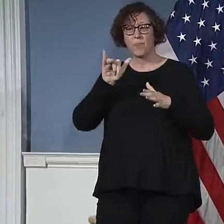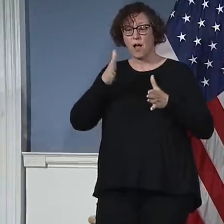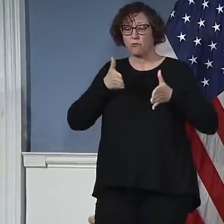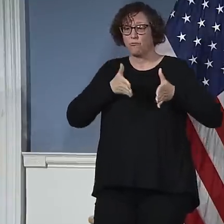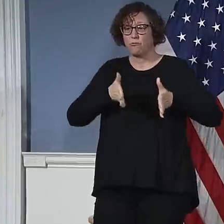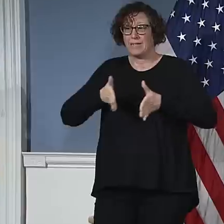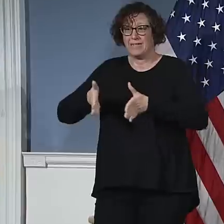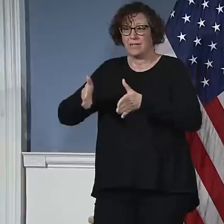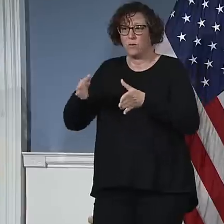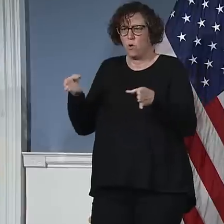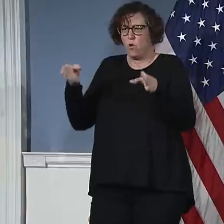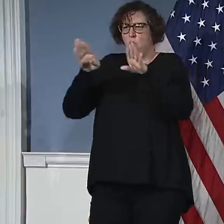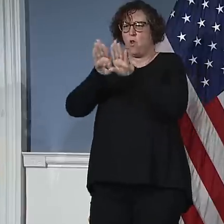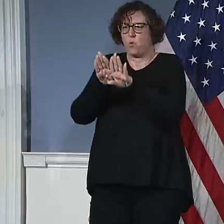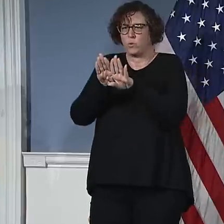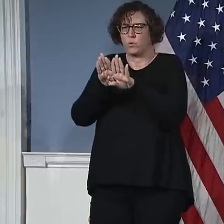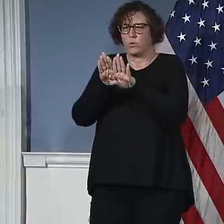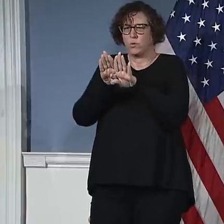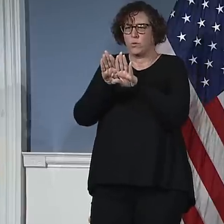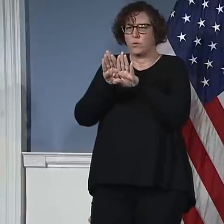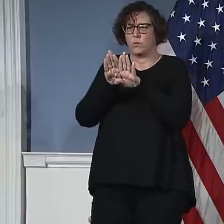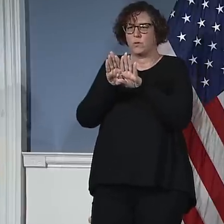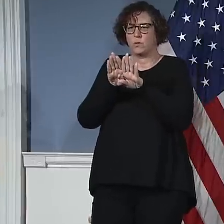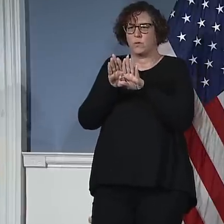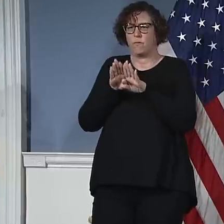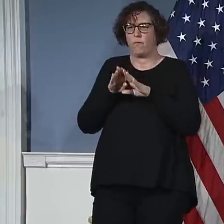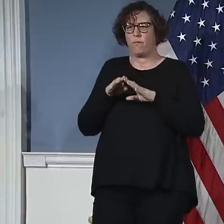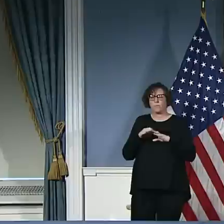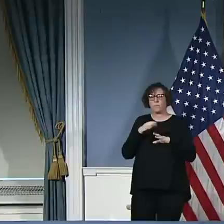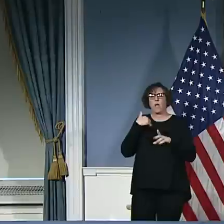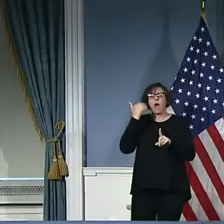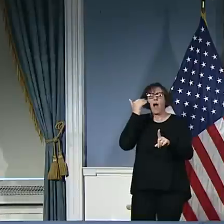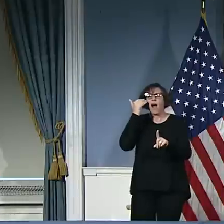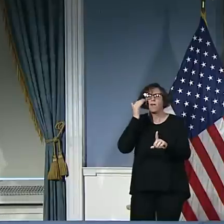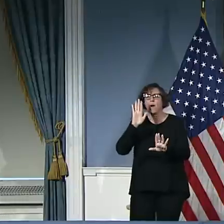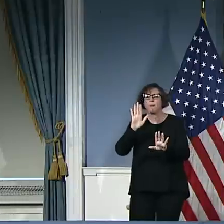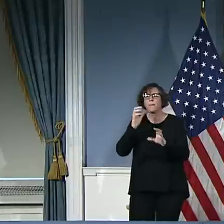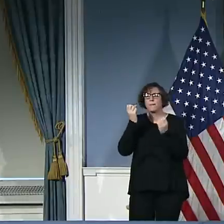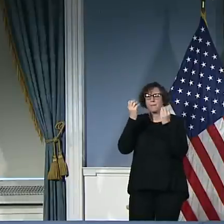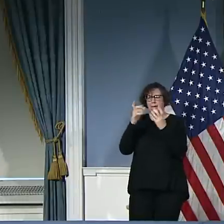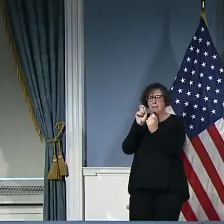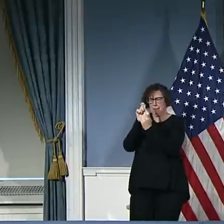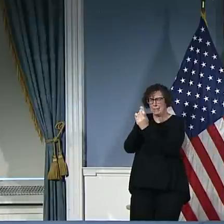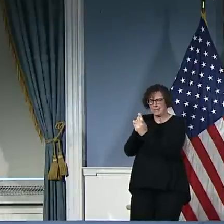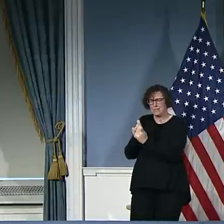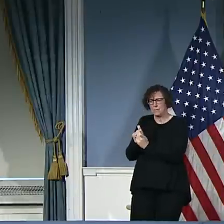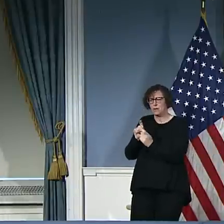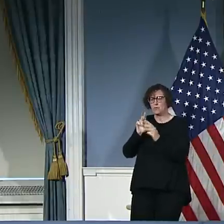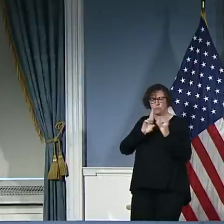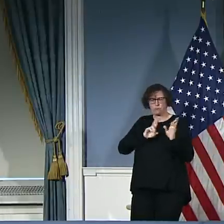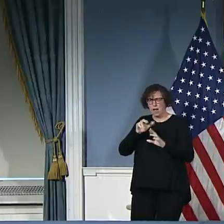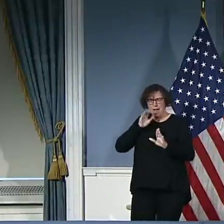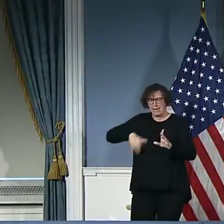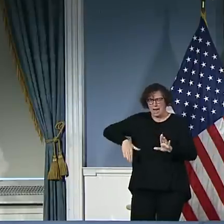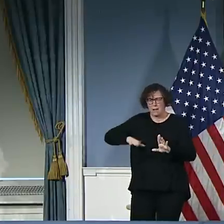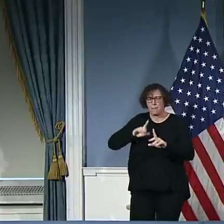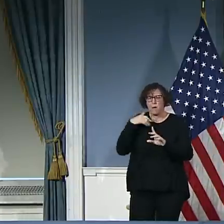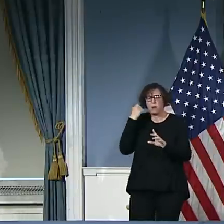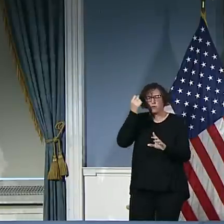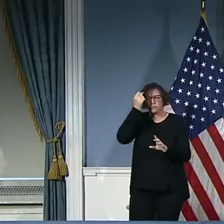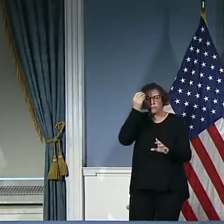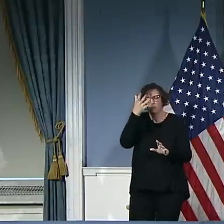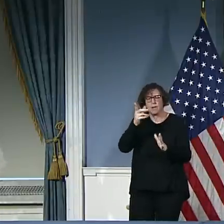I know you said a lot of the details are still TBD, but can you give an example? Like, are we talking about